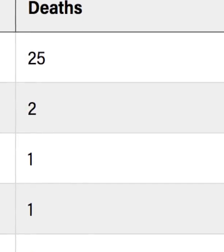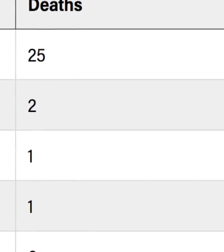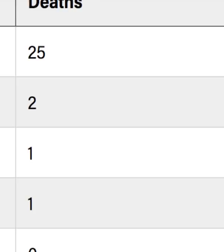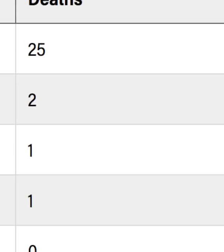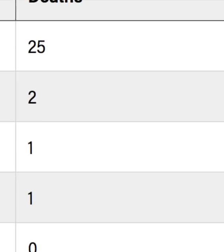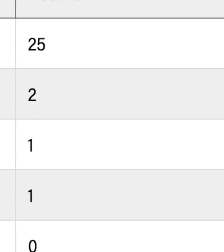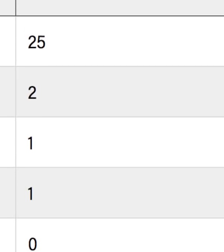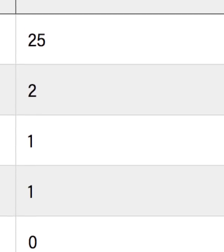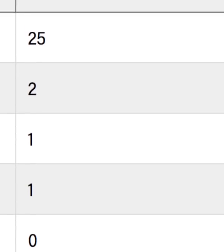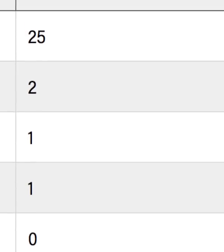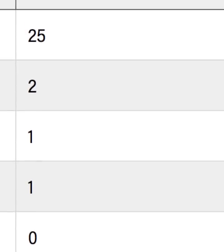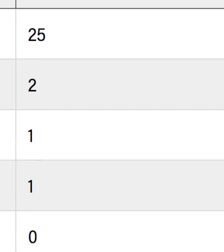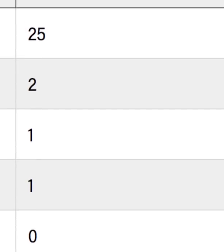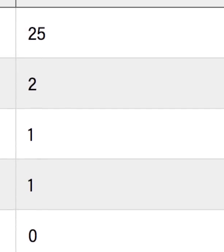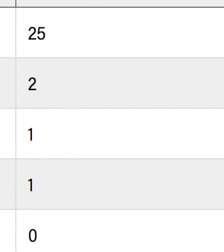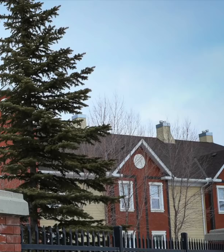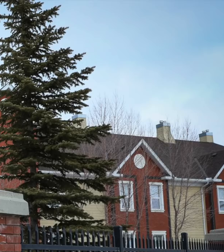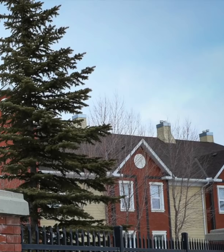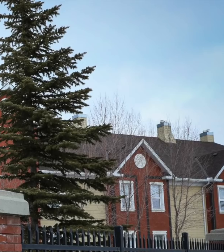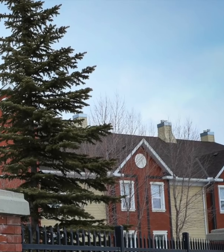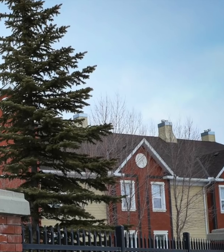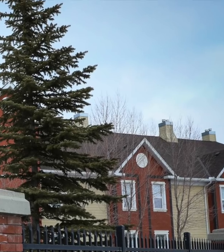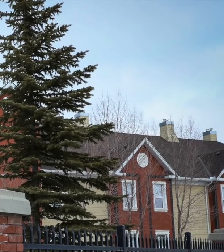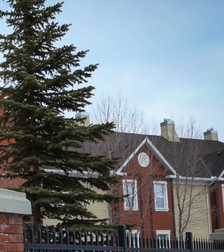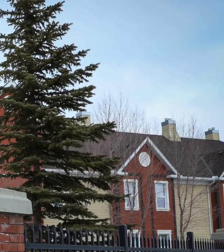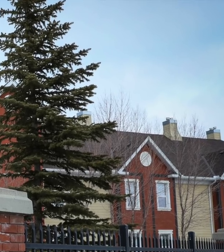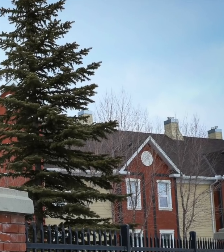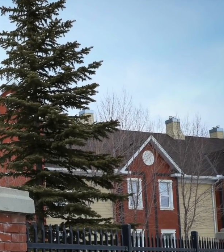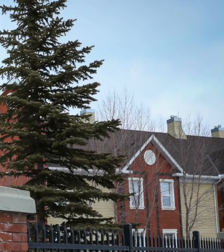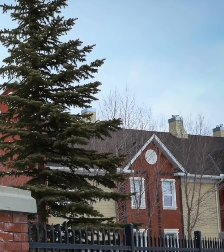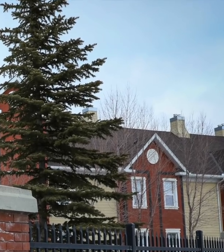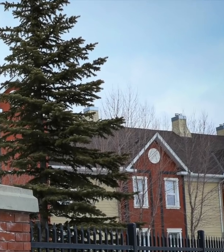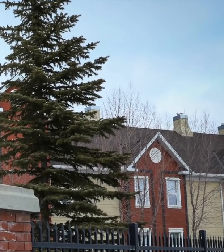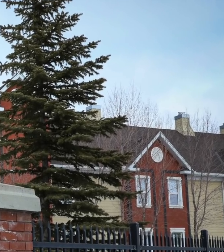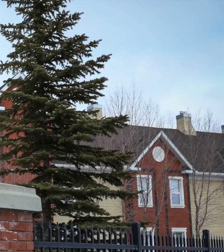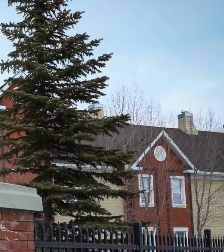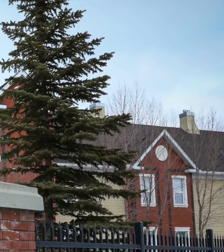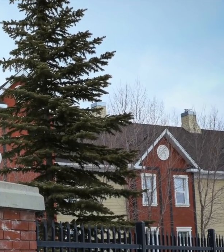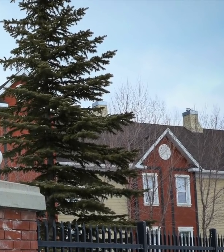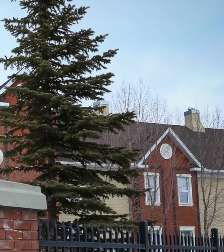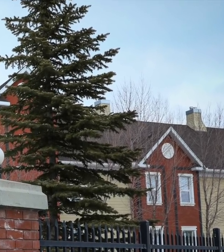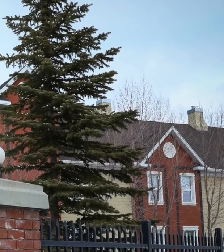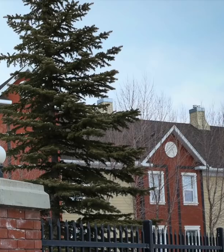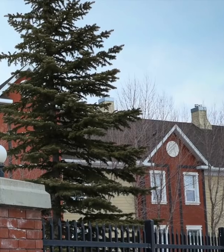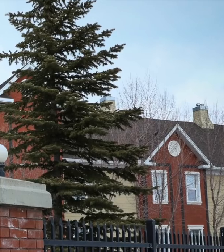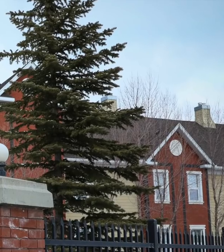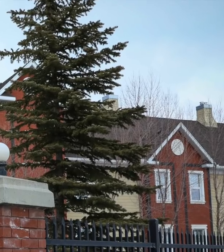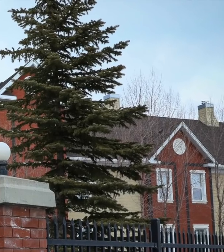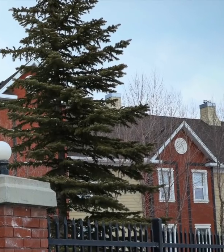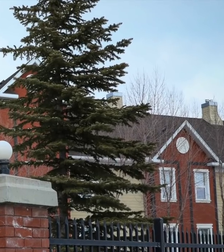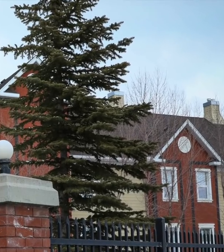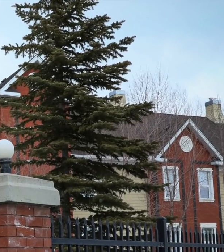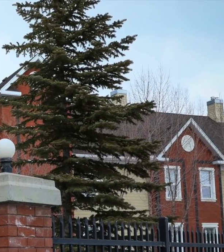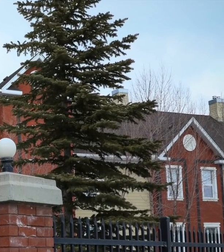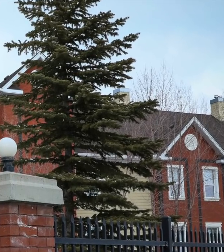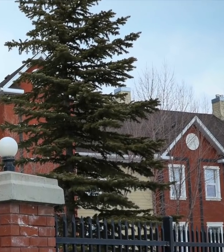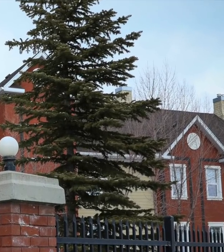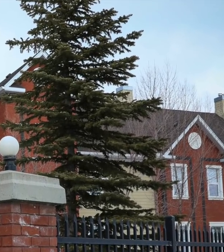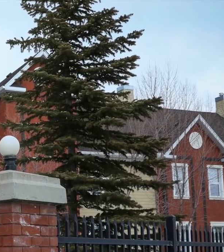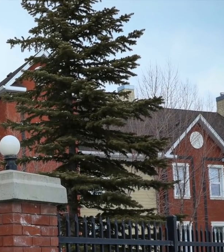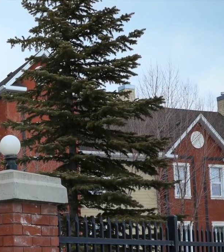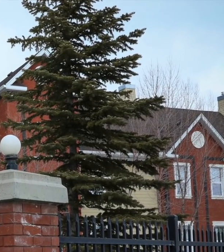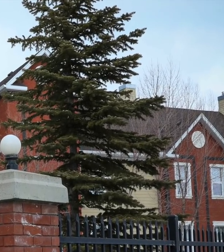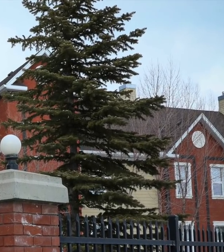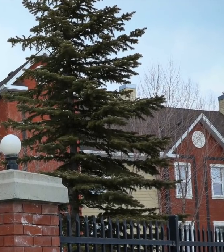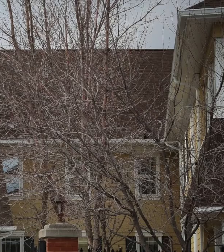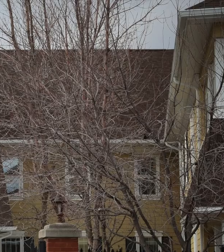individual was a female in her 80s and a resident at the Mackenzie Town Continuing Care Centre in Calgary. I would like to extend